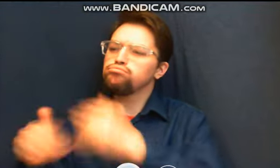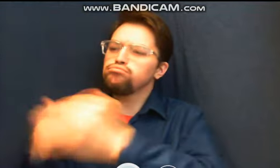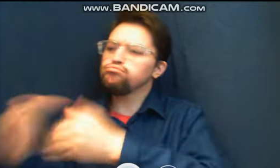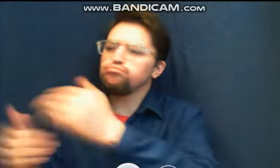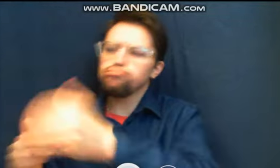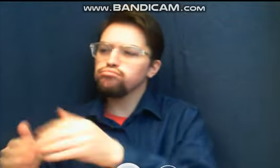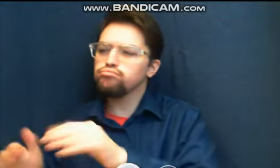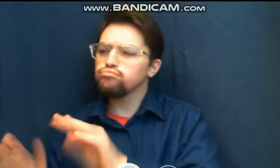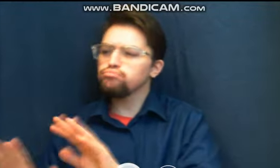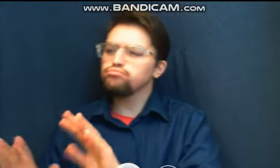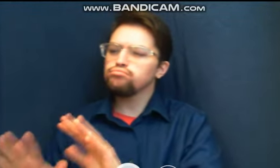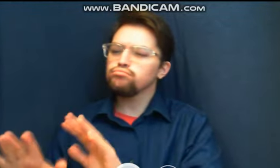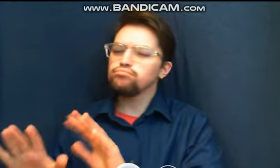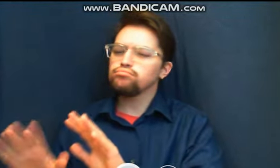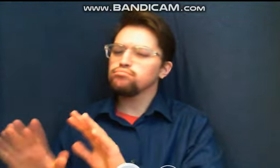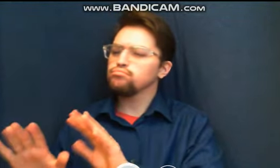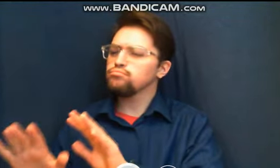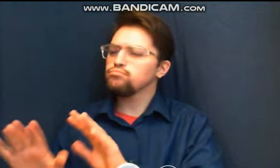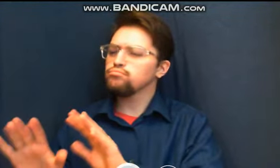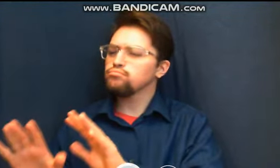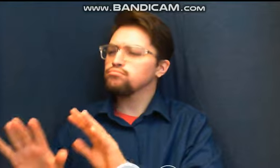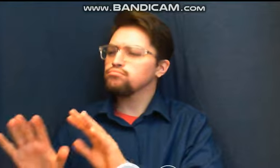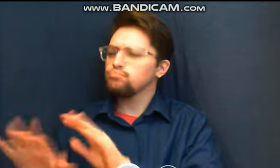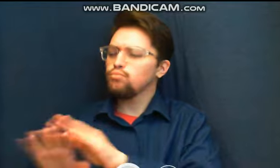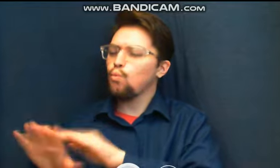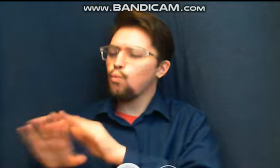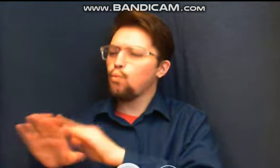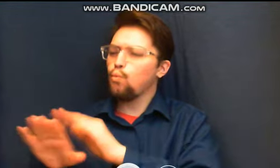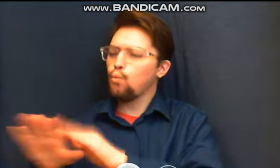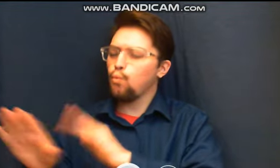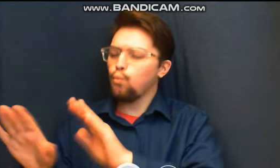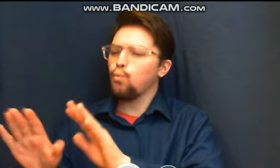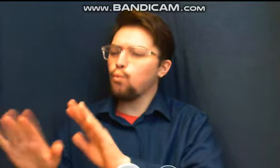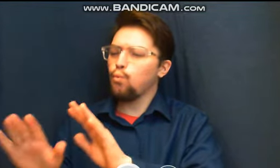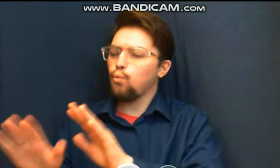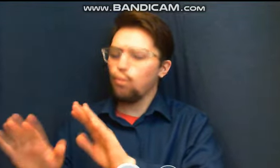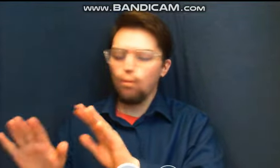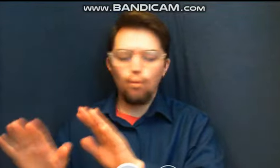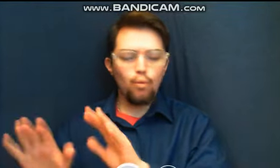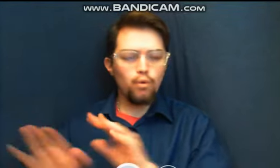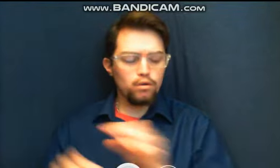think that fast, slow down, how many seasons are there in a year,